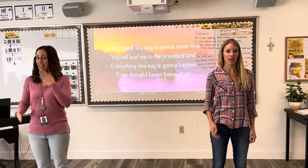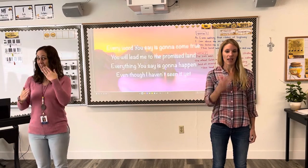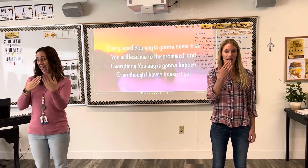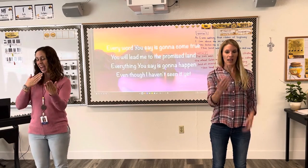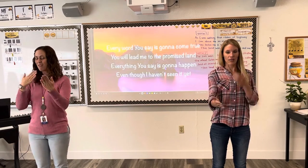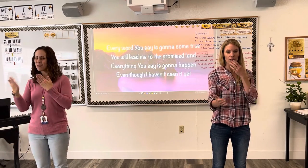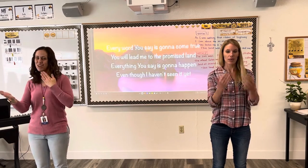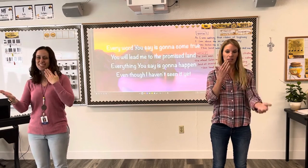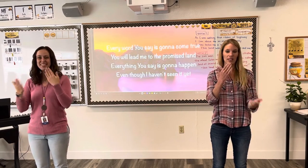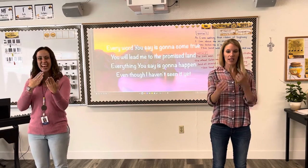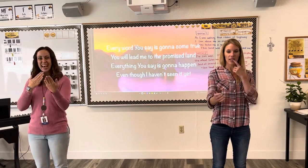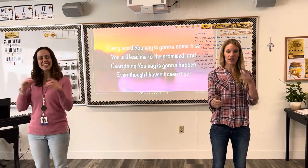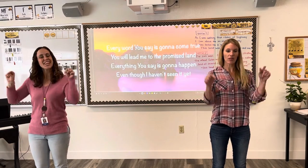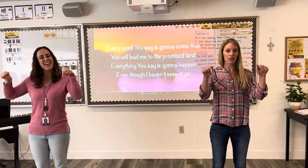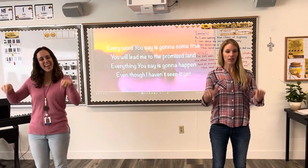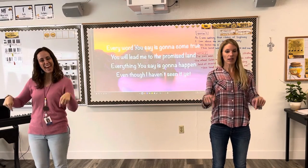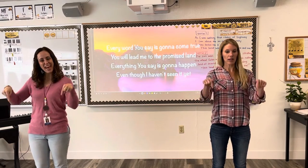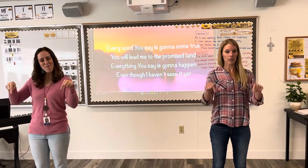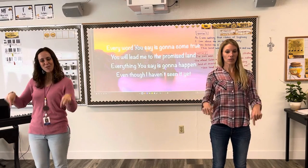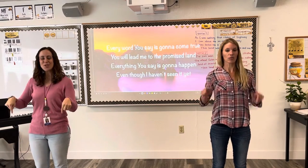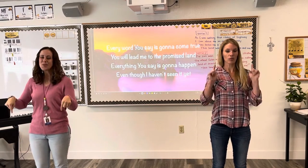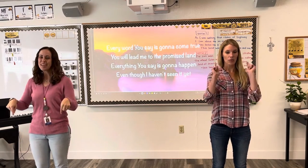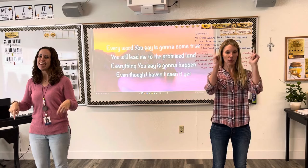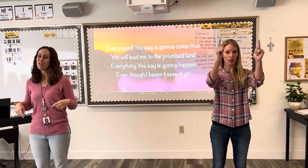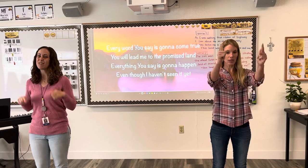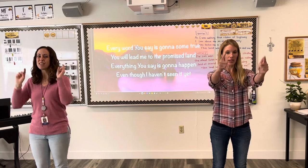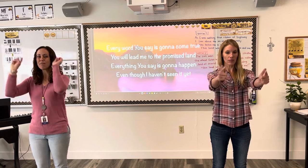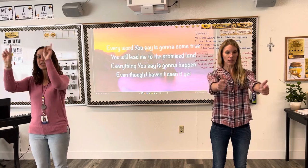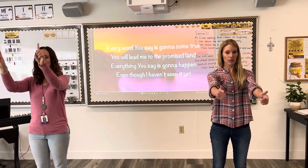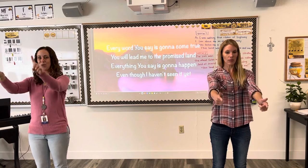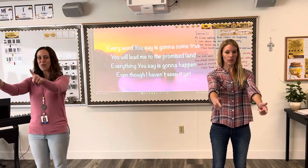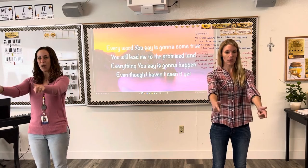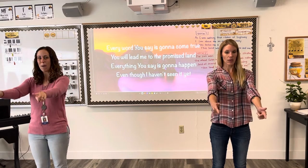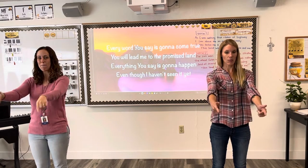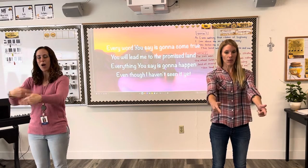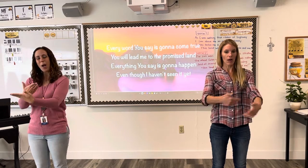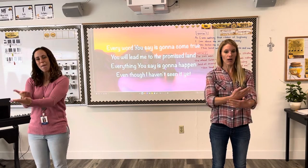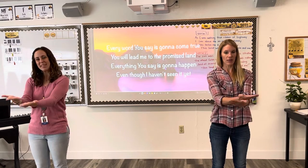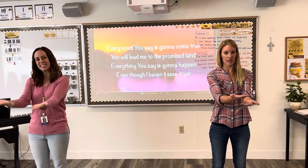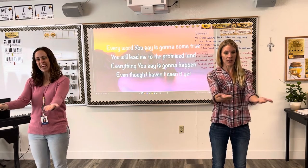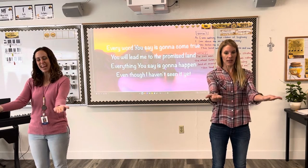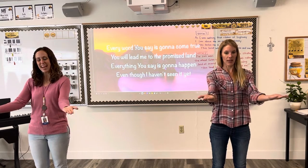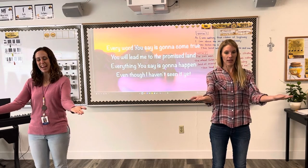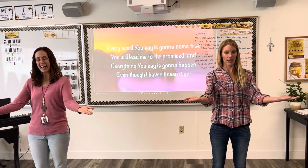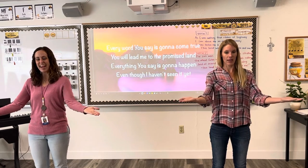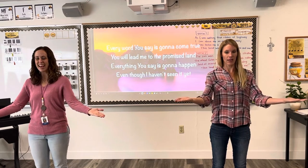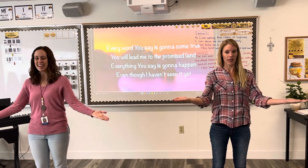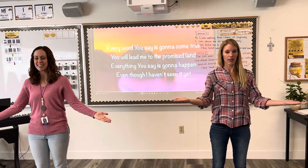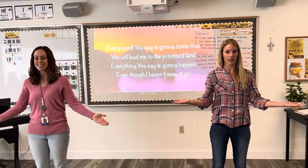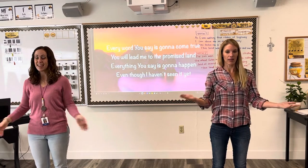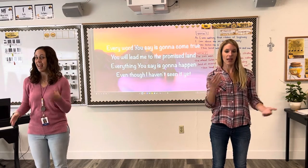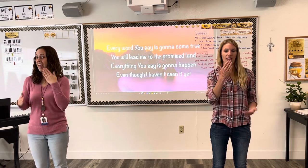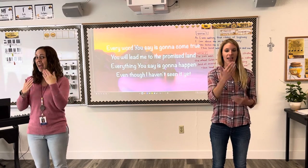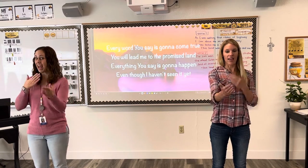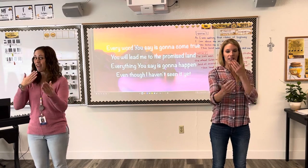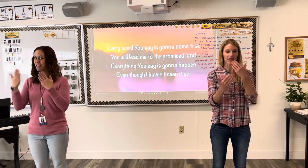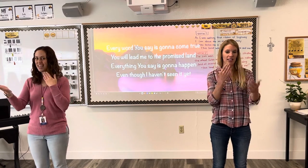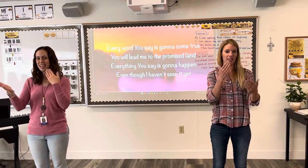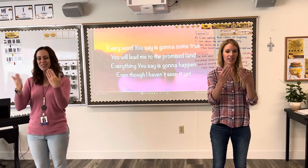Every word you say is gonna come true You will lead me to the promised land Everything you